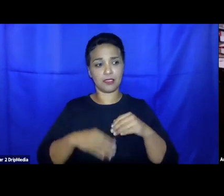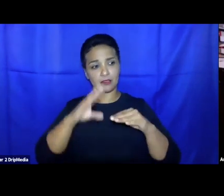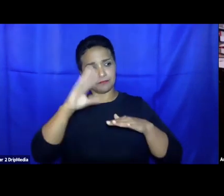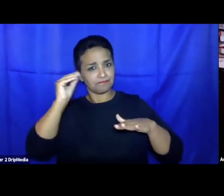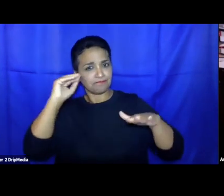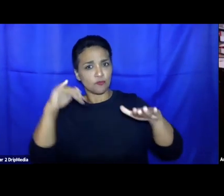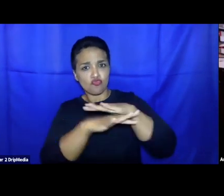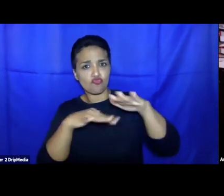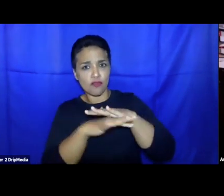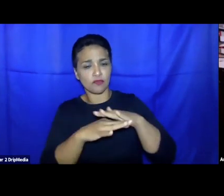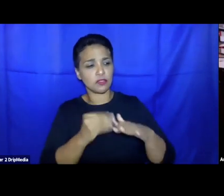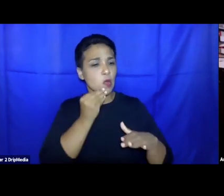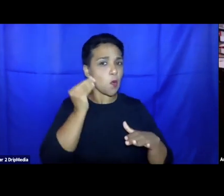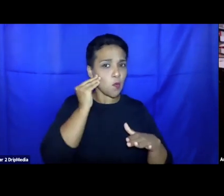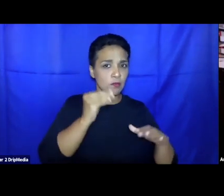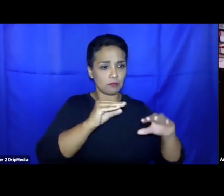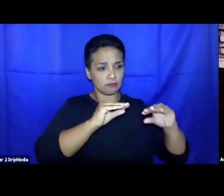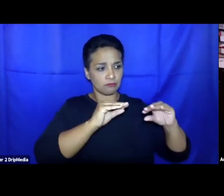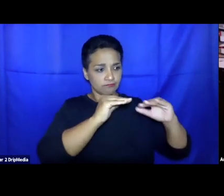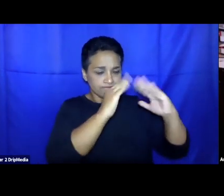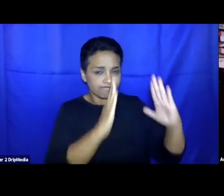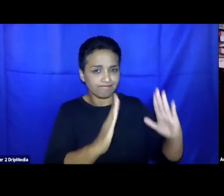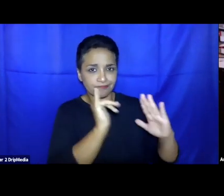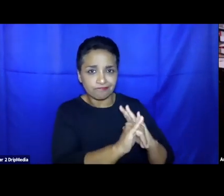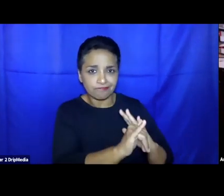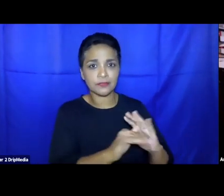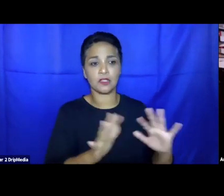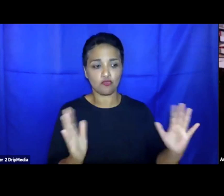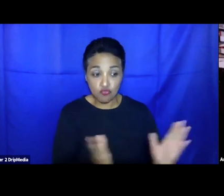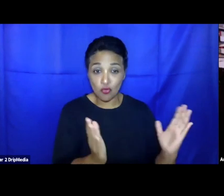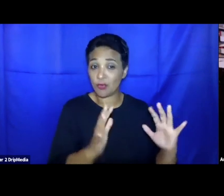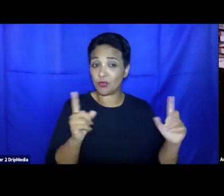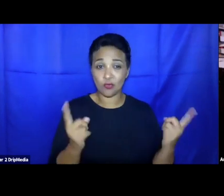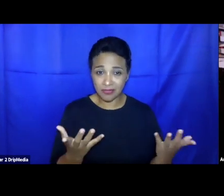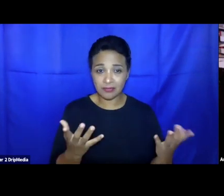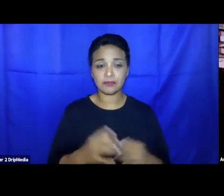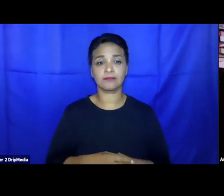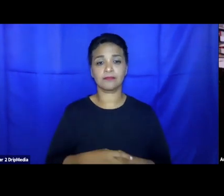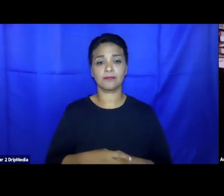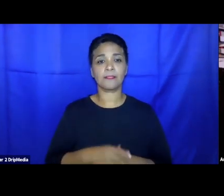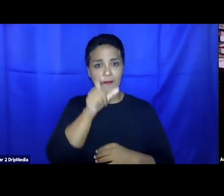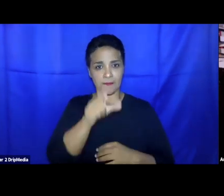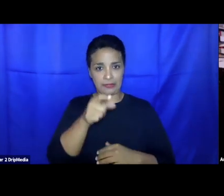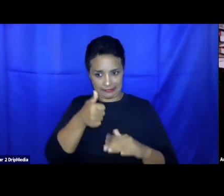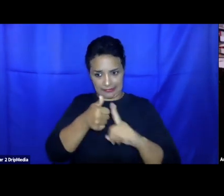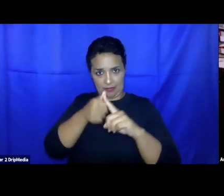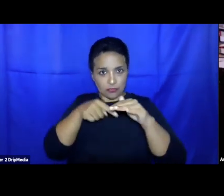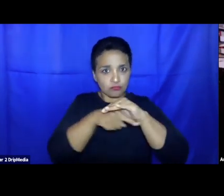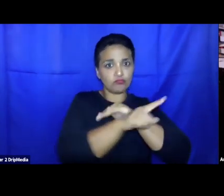promoted is so-called private resettlement, that allow private citizens